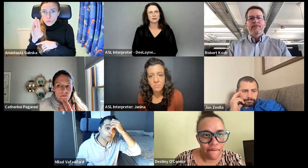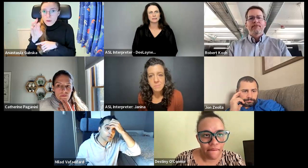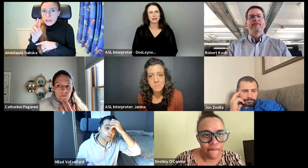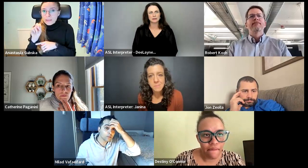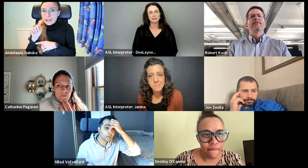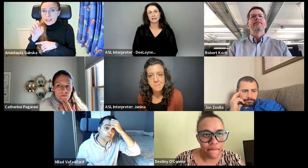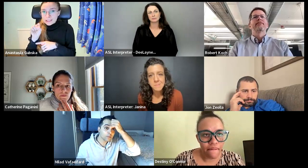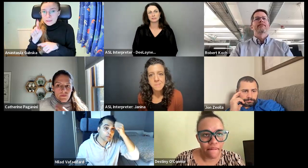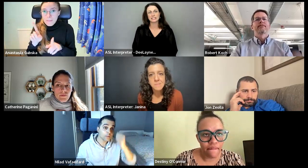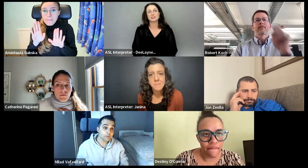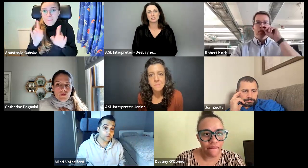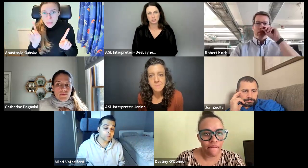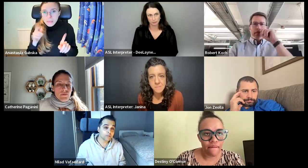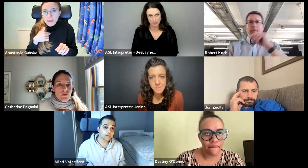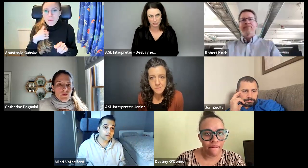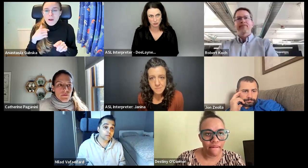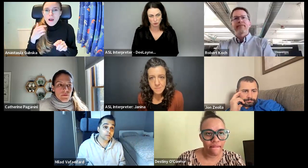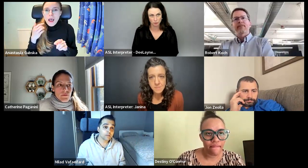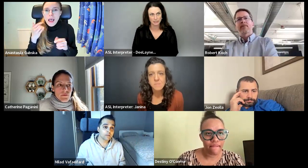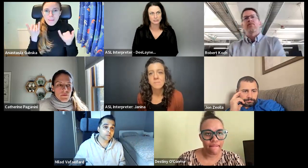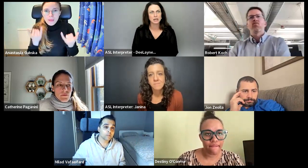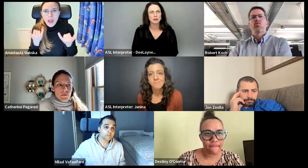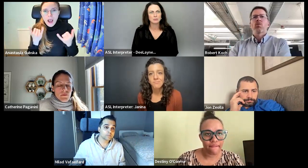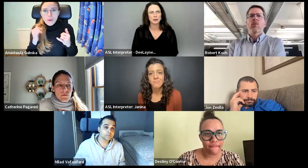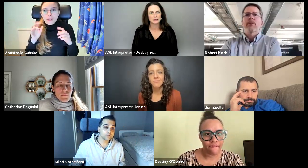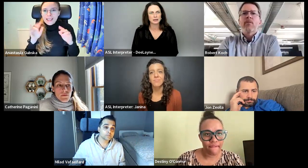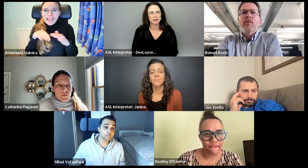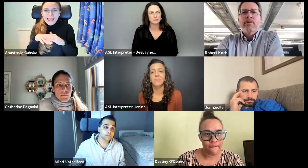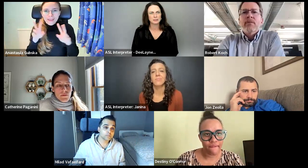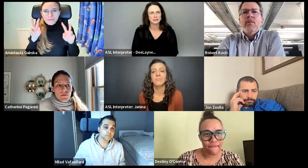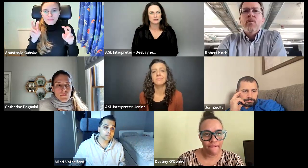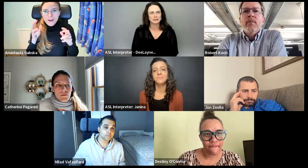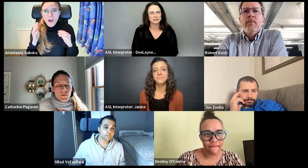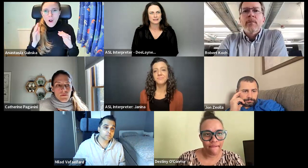but I am tangentially related to Kubernetes. But